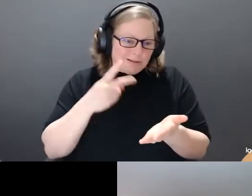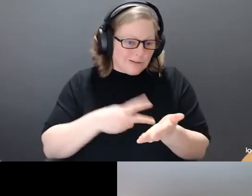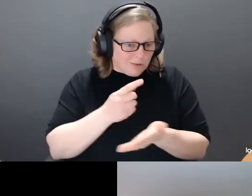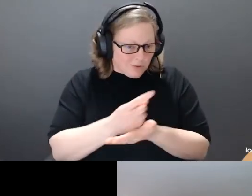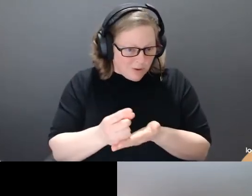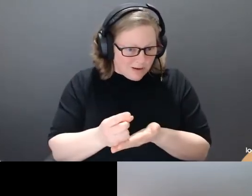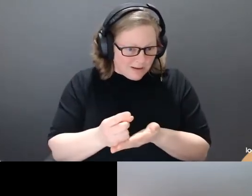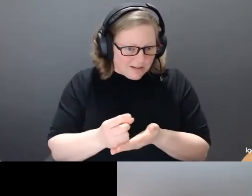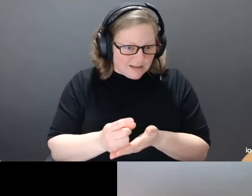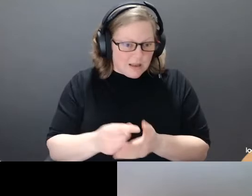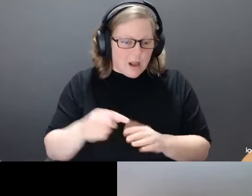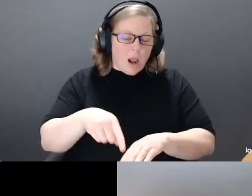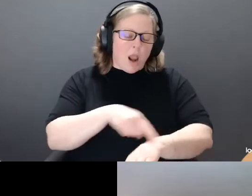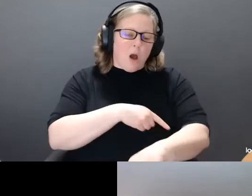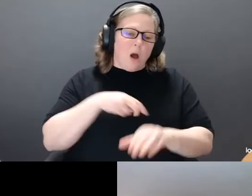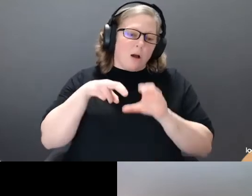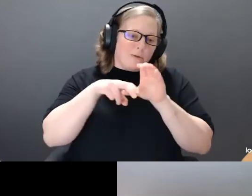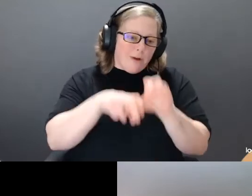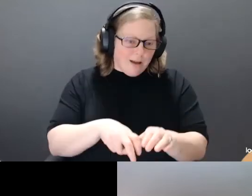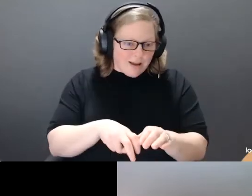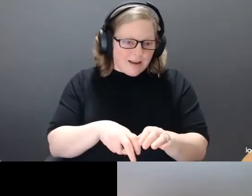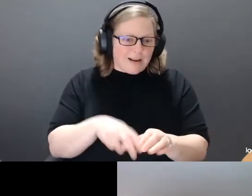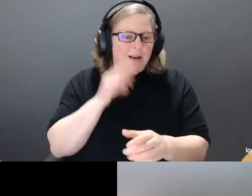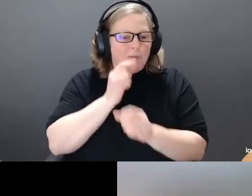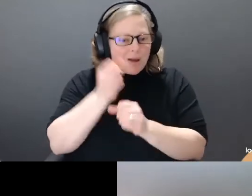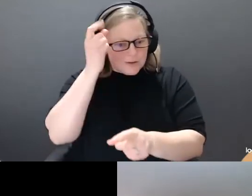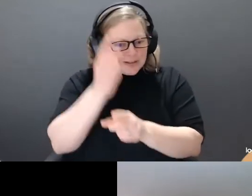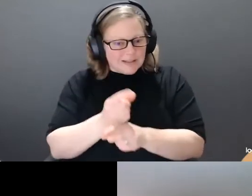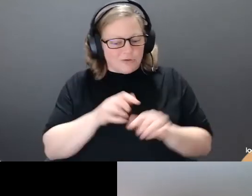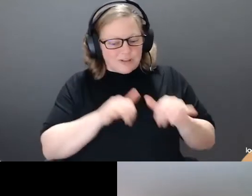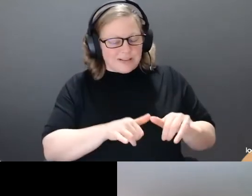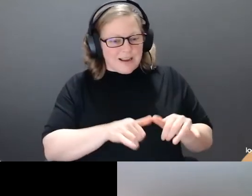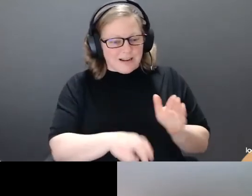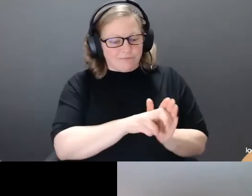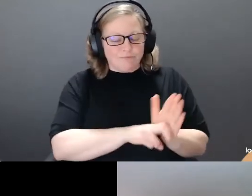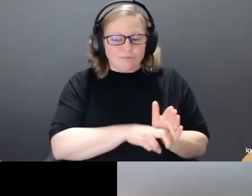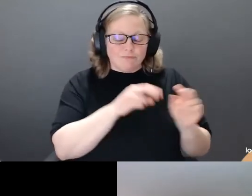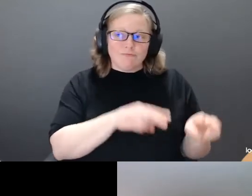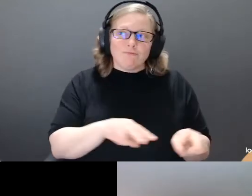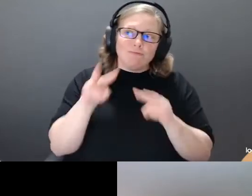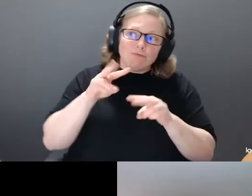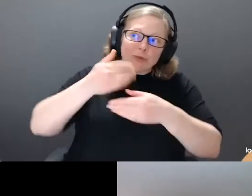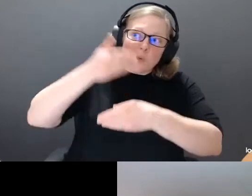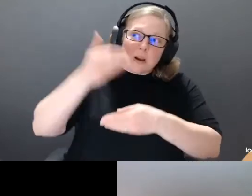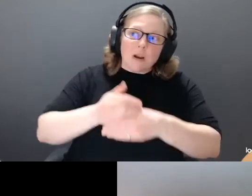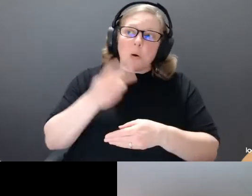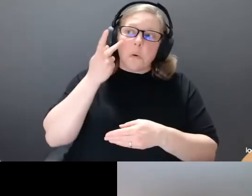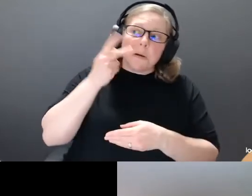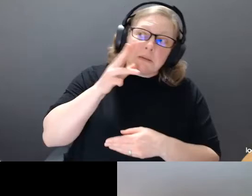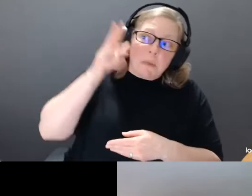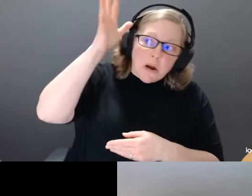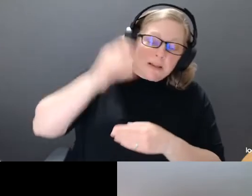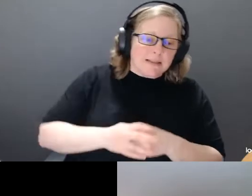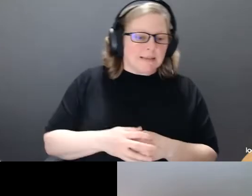stayed in the car, staring up at my window, trying to catch a glimpse of our parents. I was too sick to leave my bed.